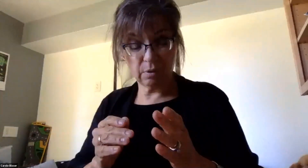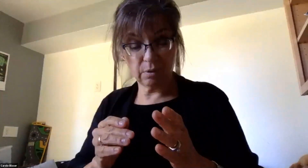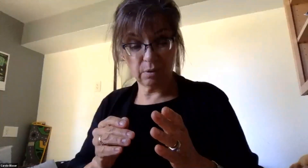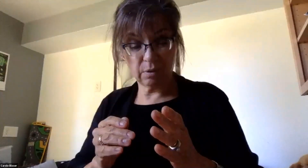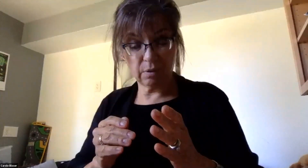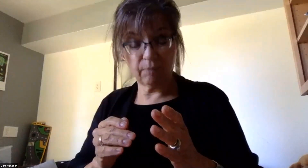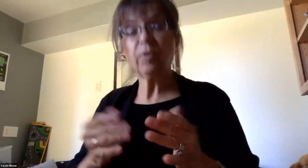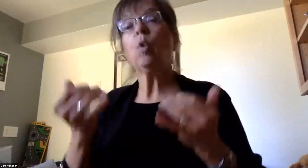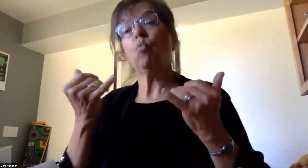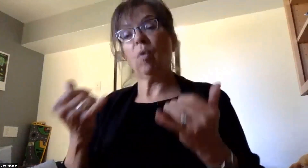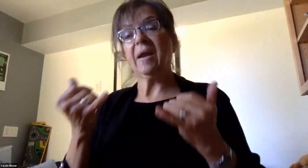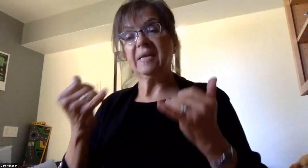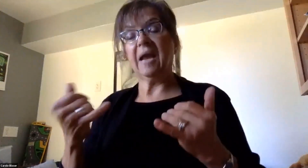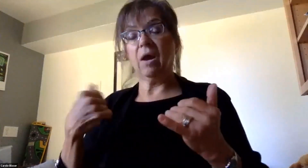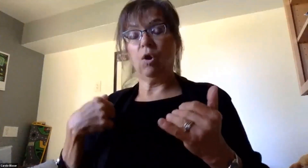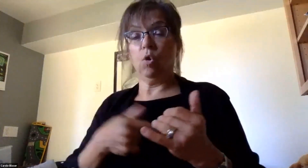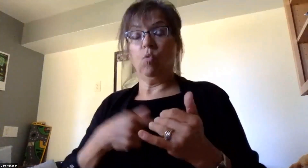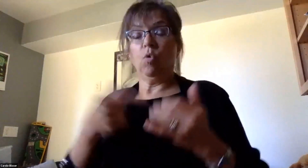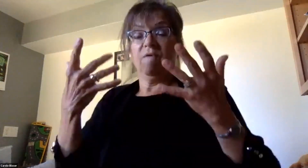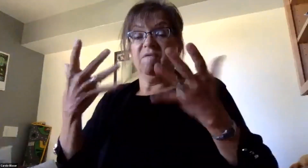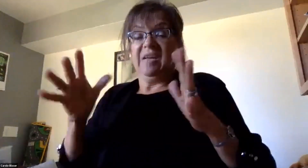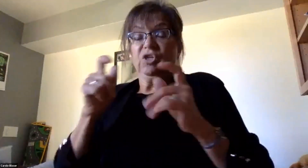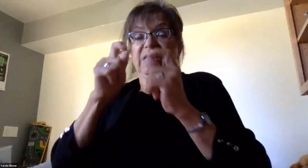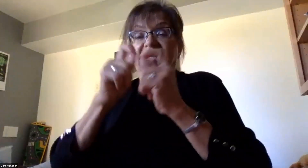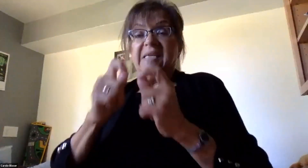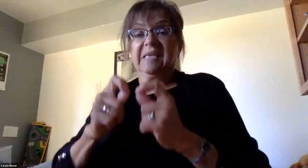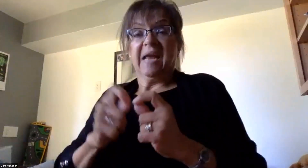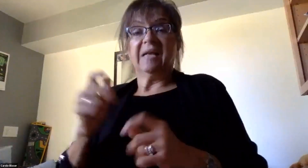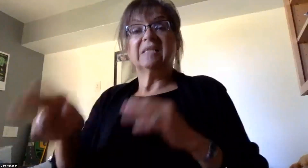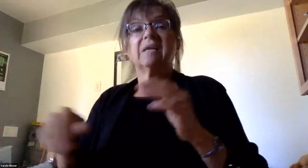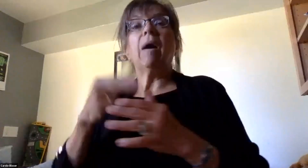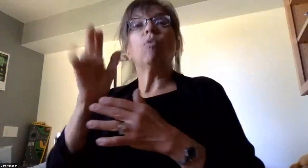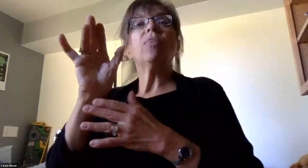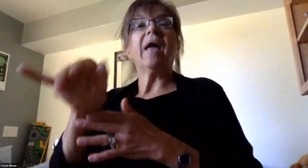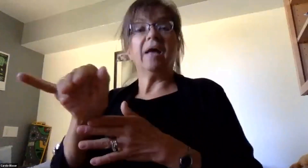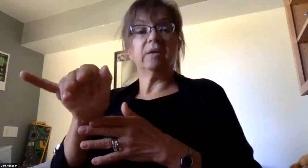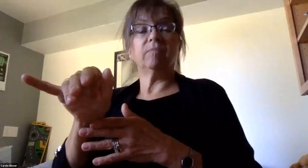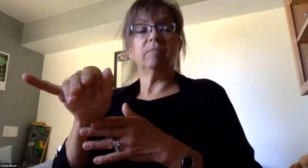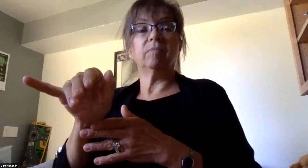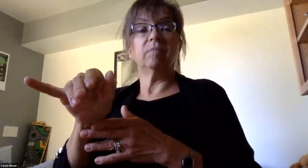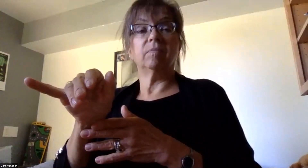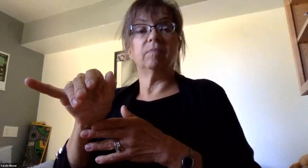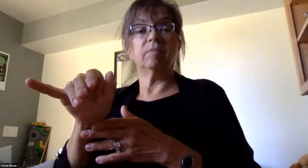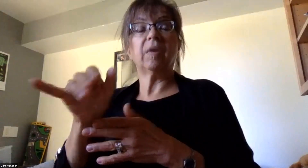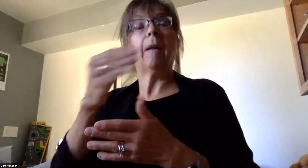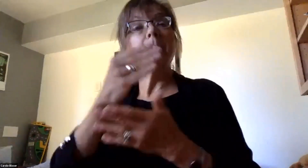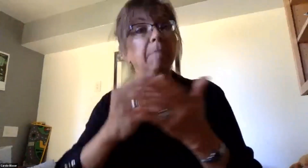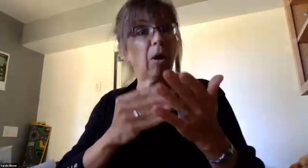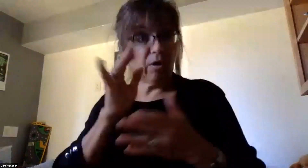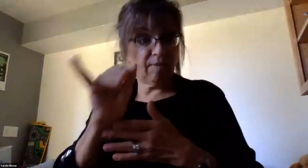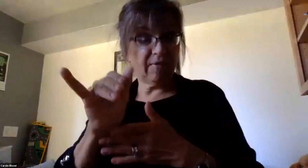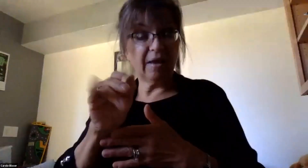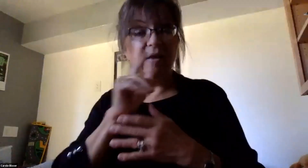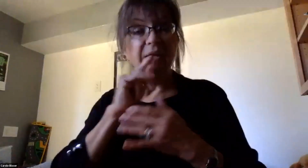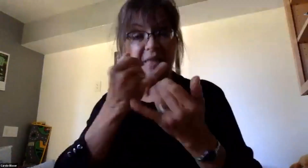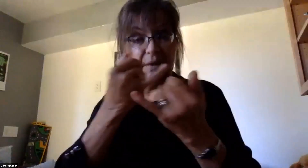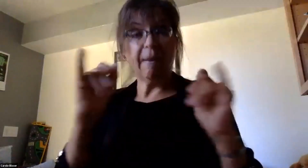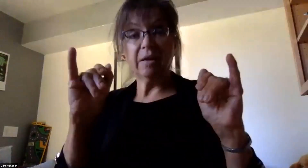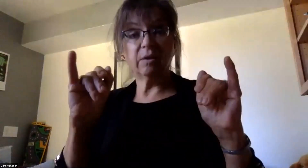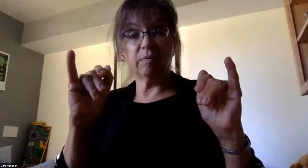Right now we're just finalizing the details when it comes to that, but a portion of that will be independent.